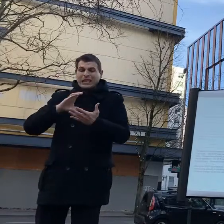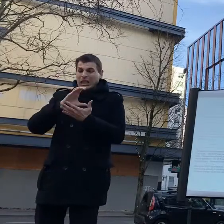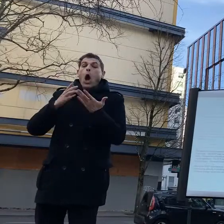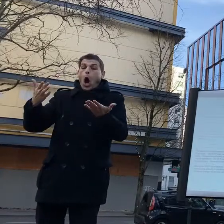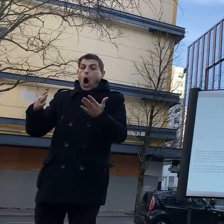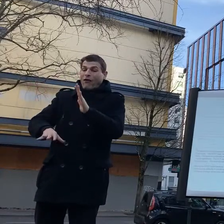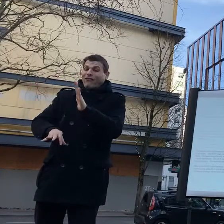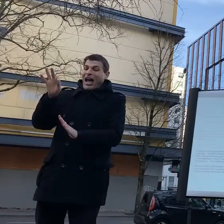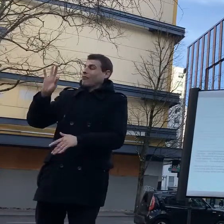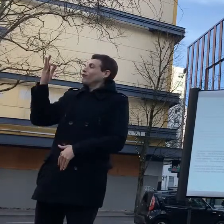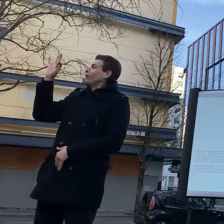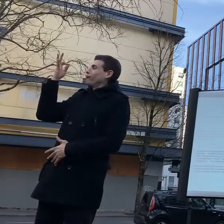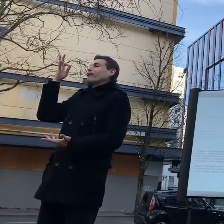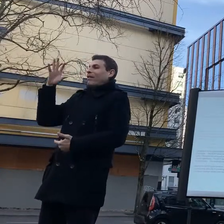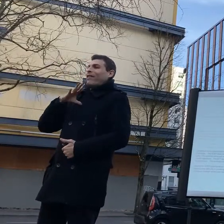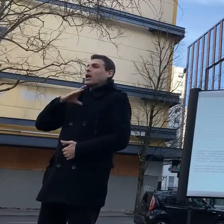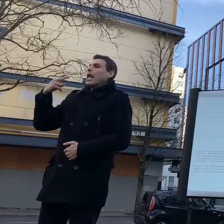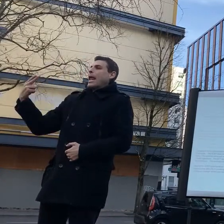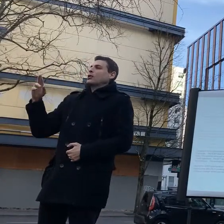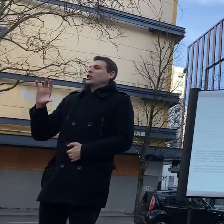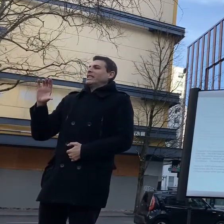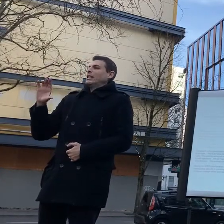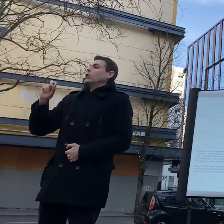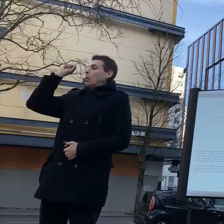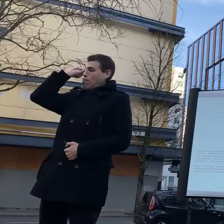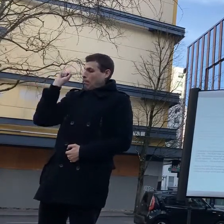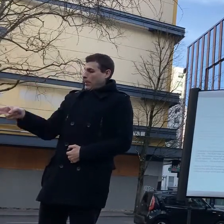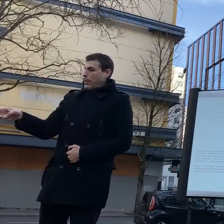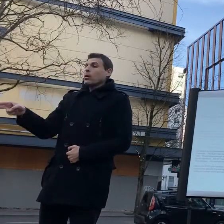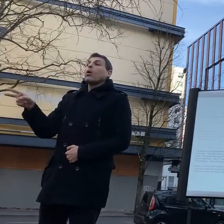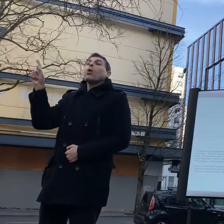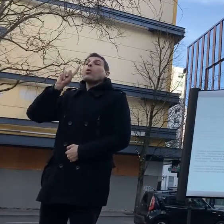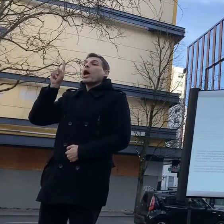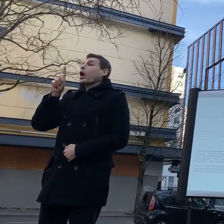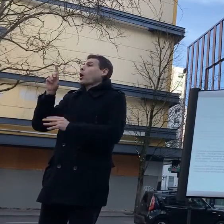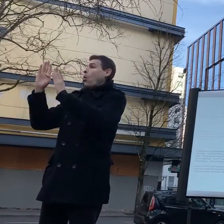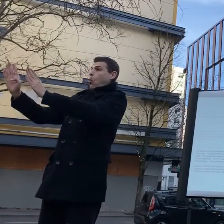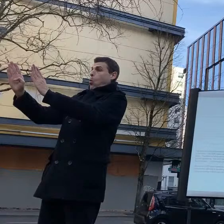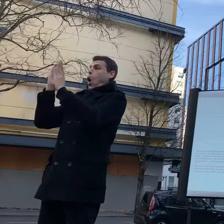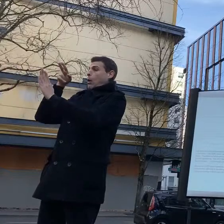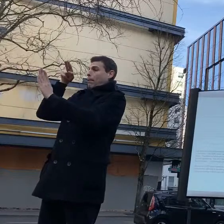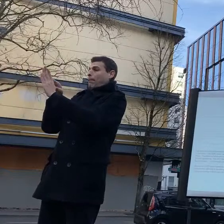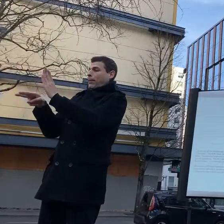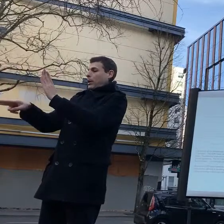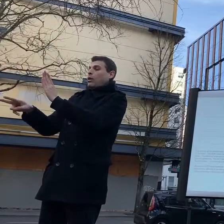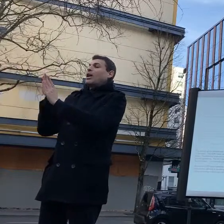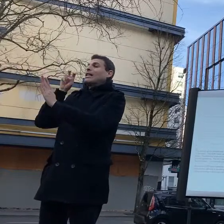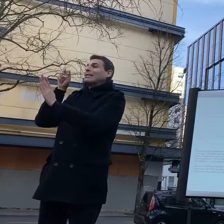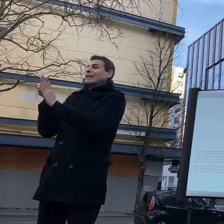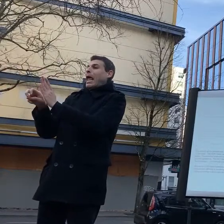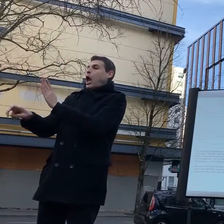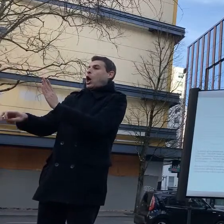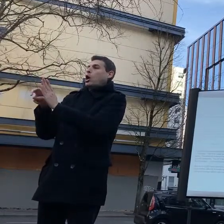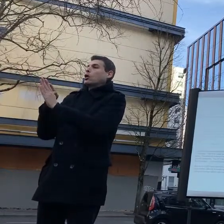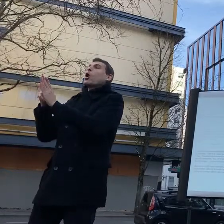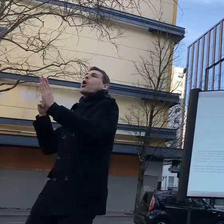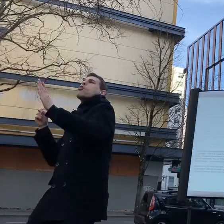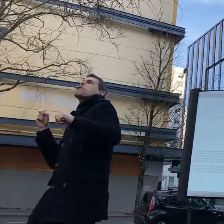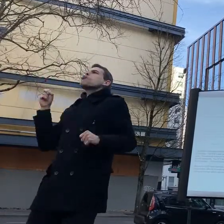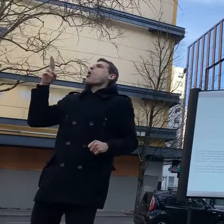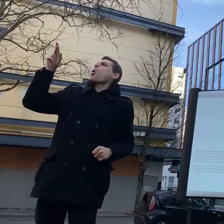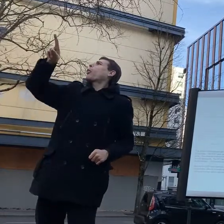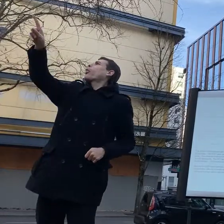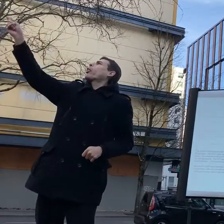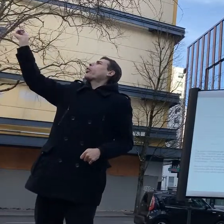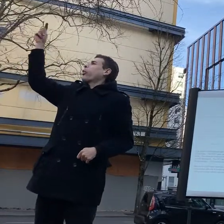all of these members of these teams ended up having to go seek significant medical attention and the symptoms